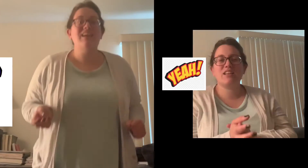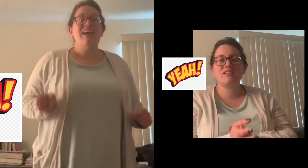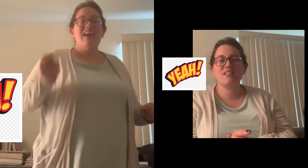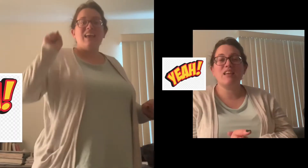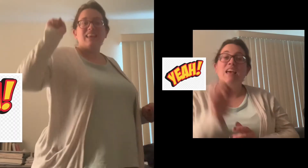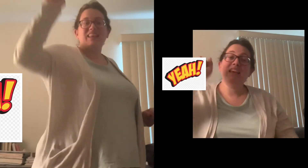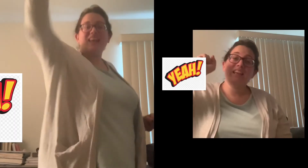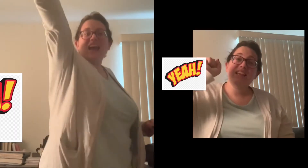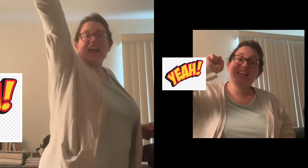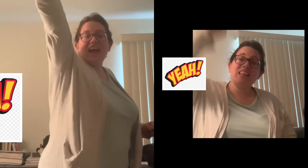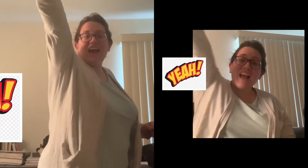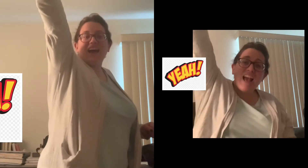Yeah! Yeah!